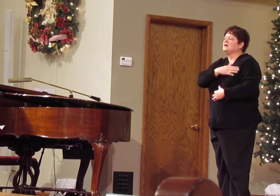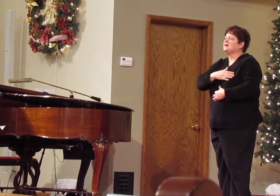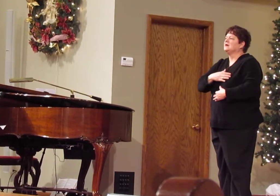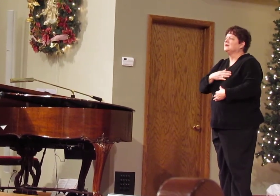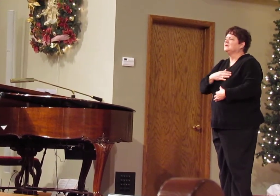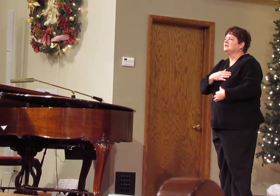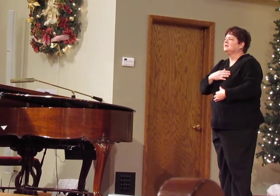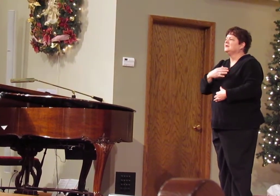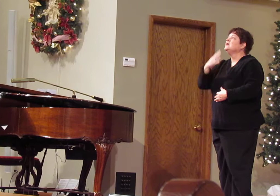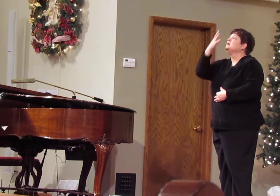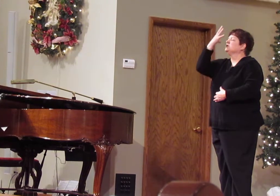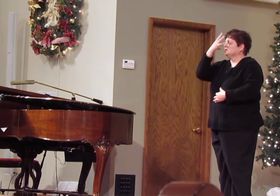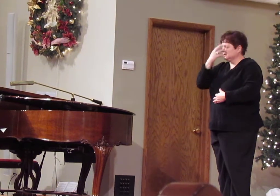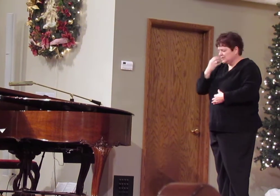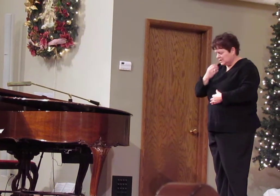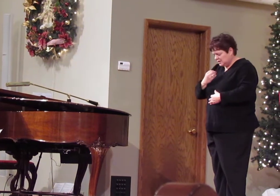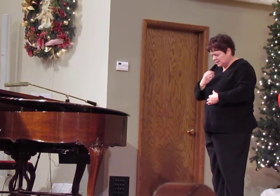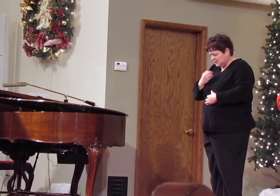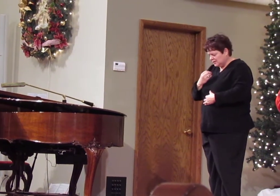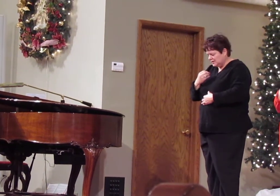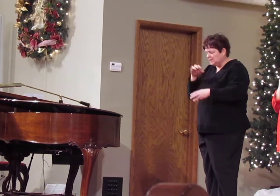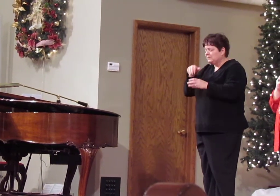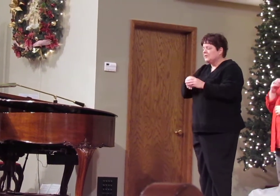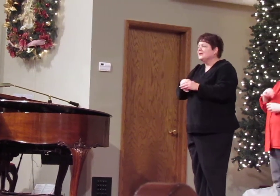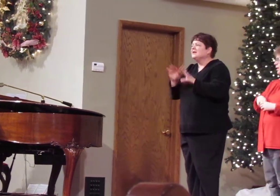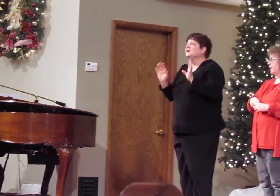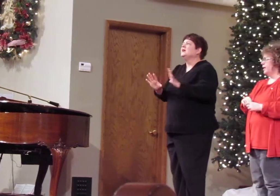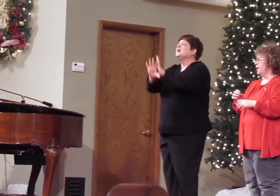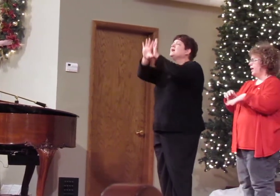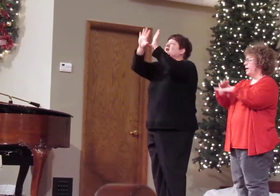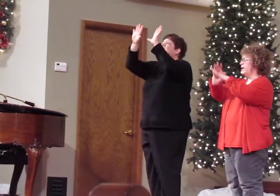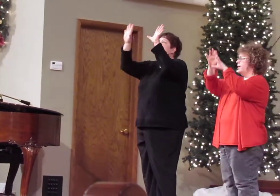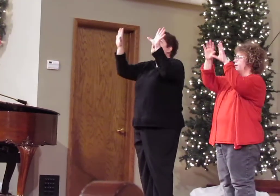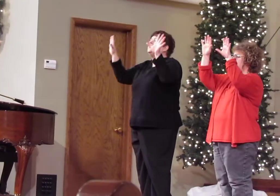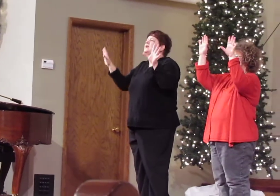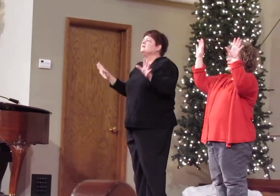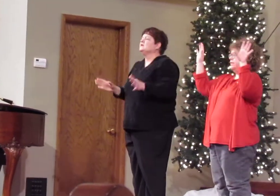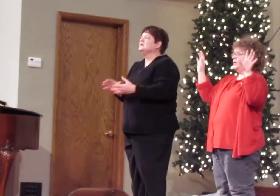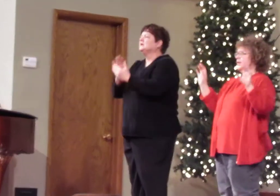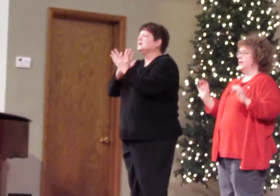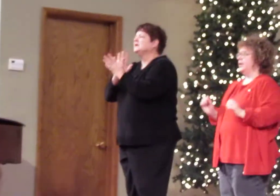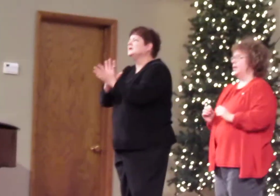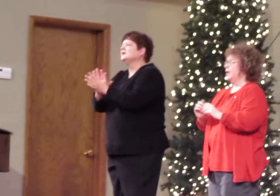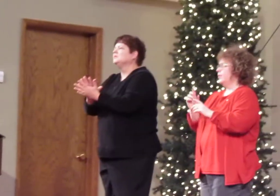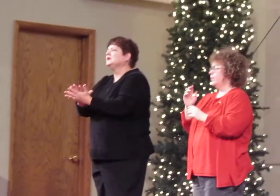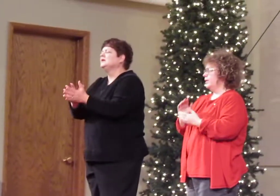Sleep in heavenly peace,